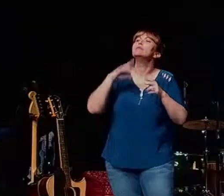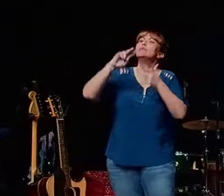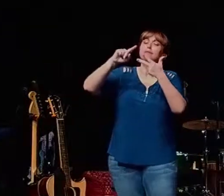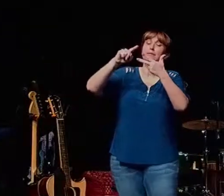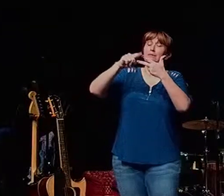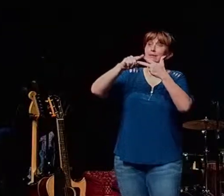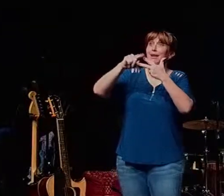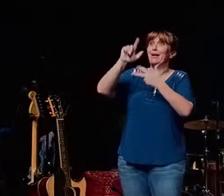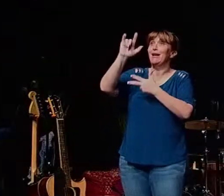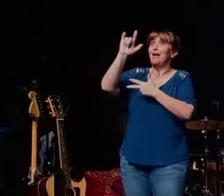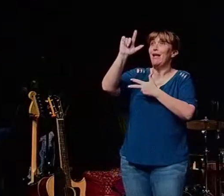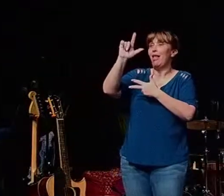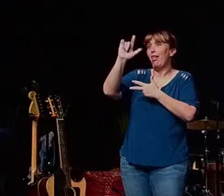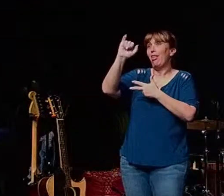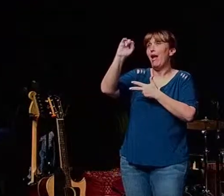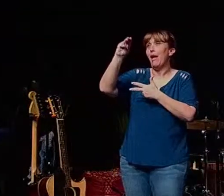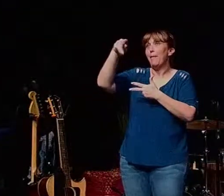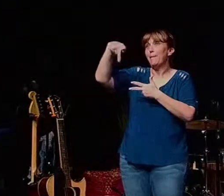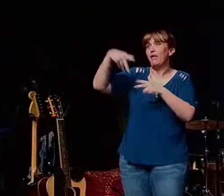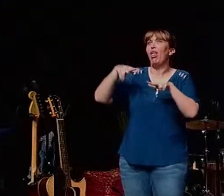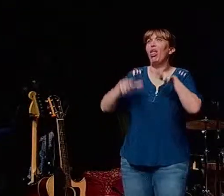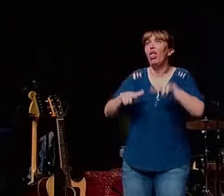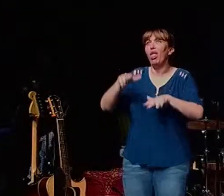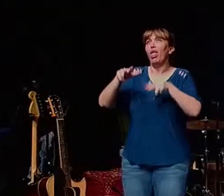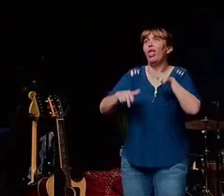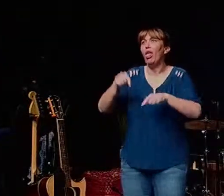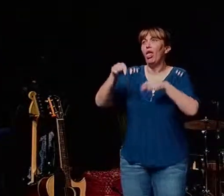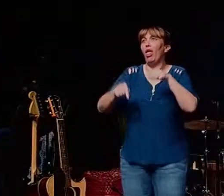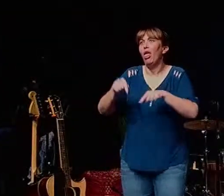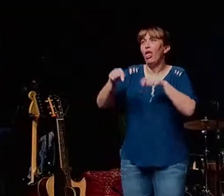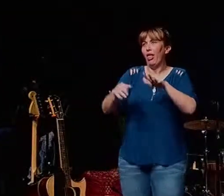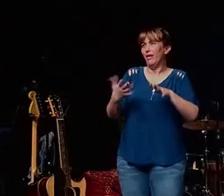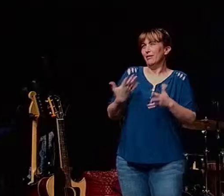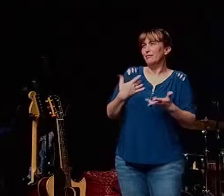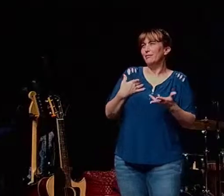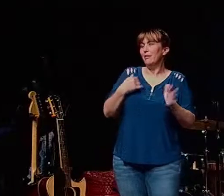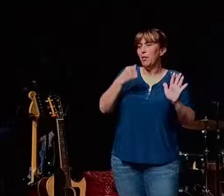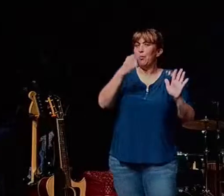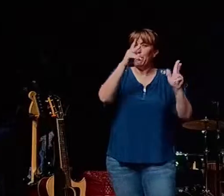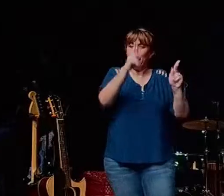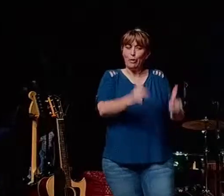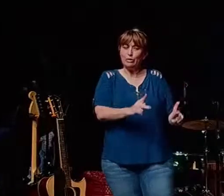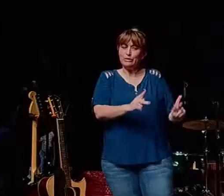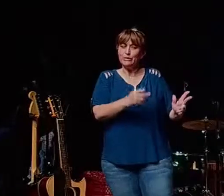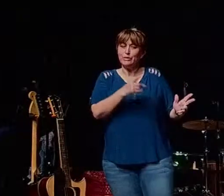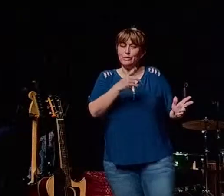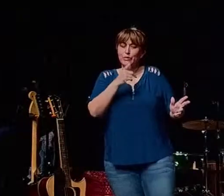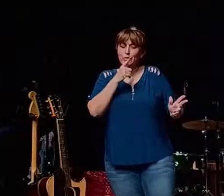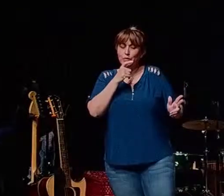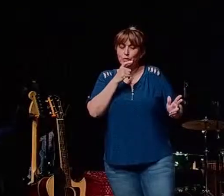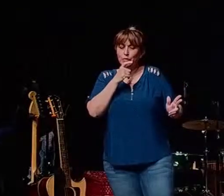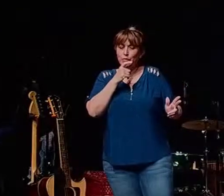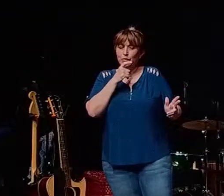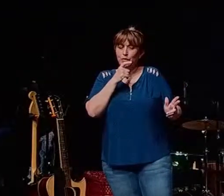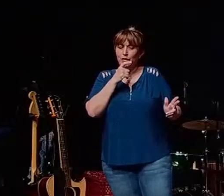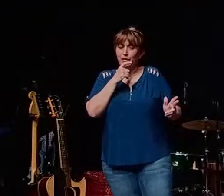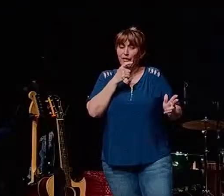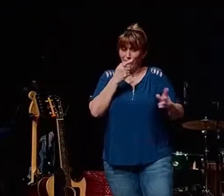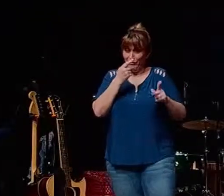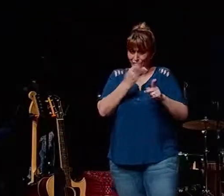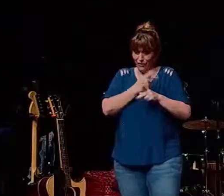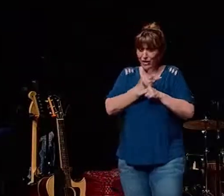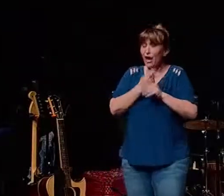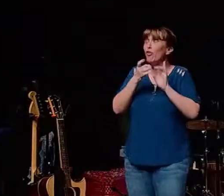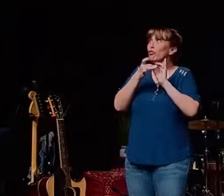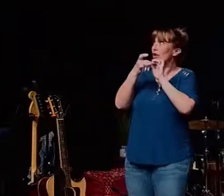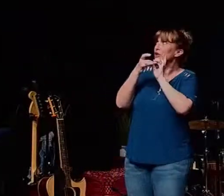seeker the limping seeker is the guy or girl who has figured out a relationship with god entered